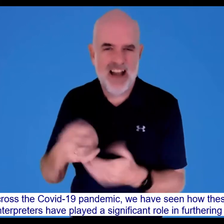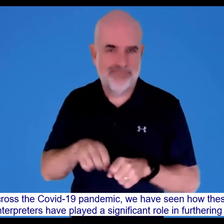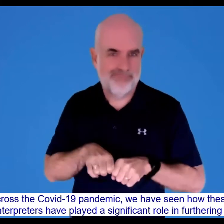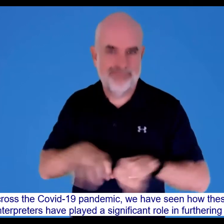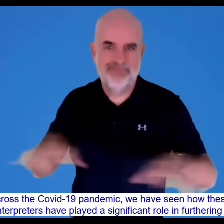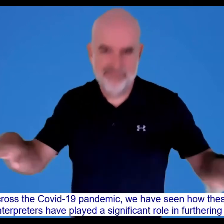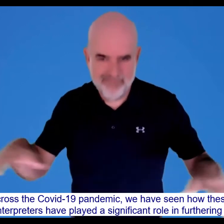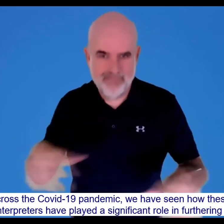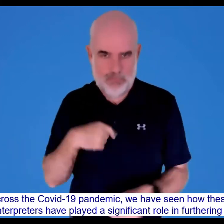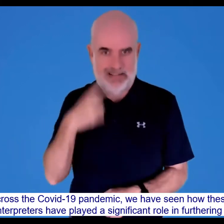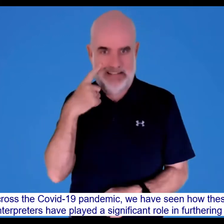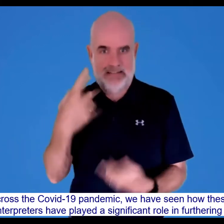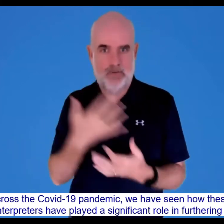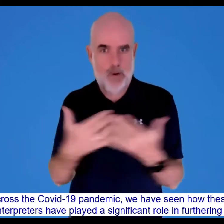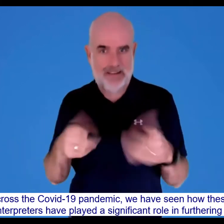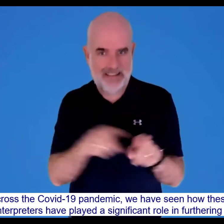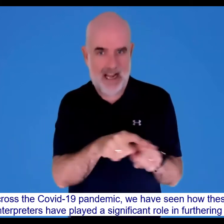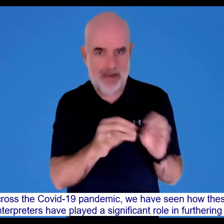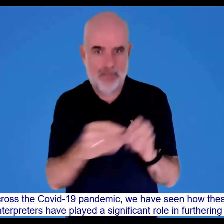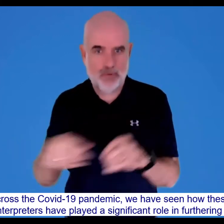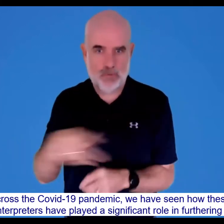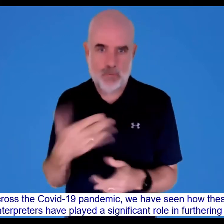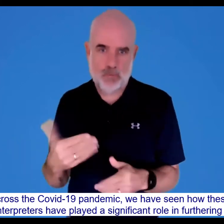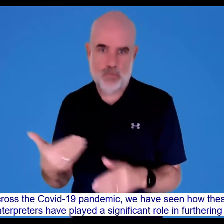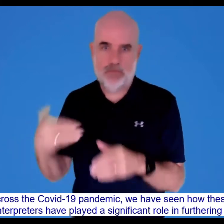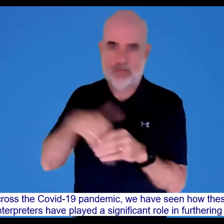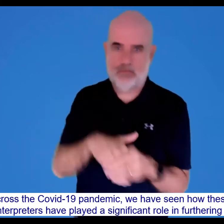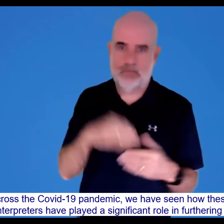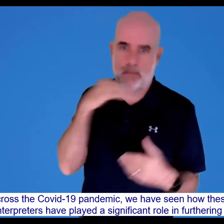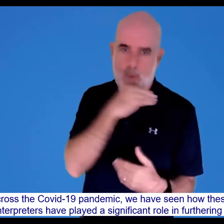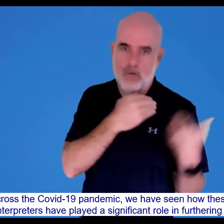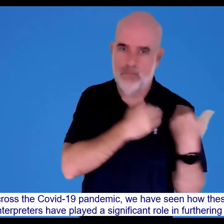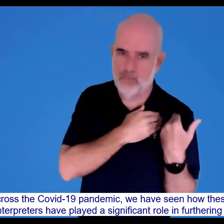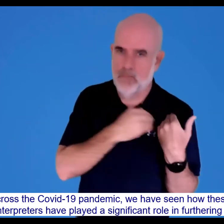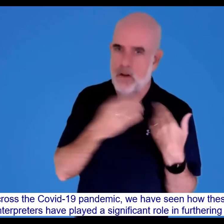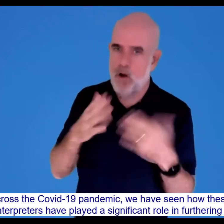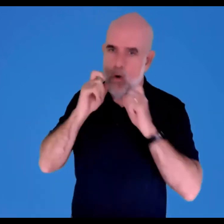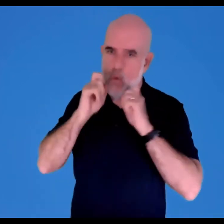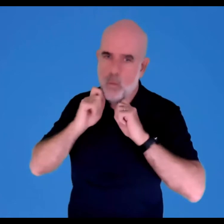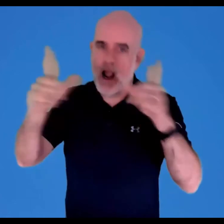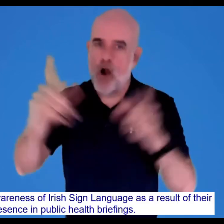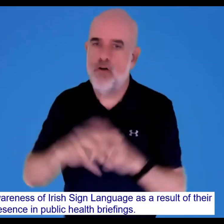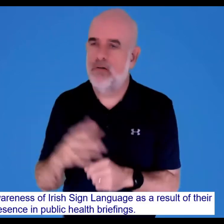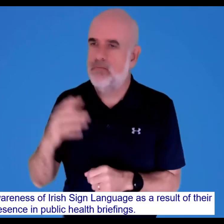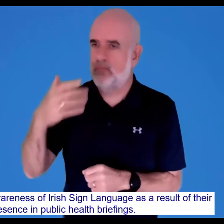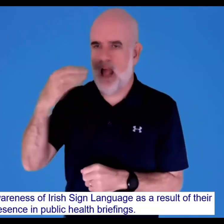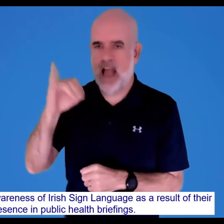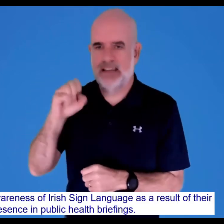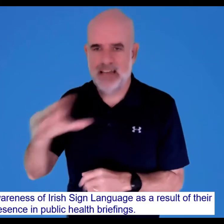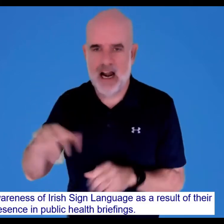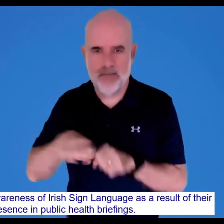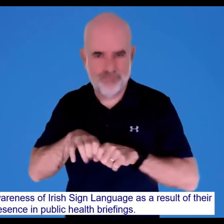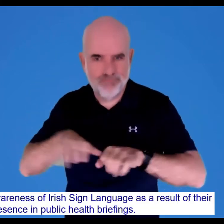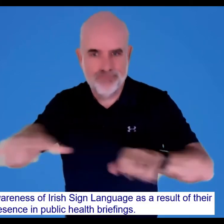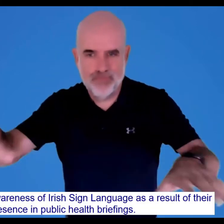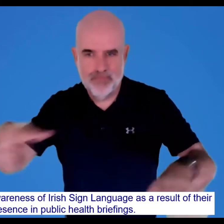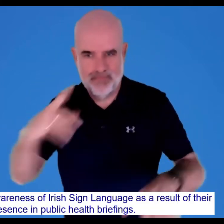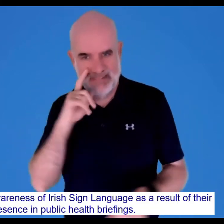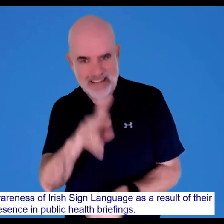And across the COVID-19 pandemic we have seen how these same interpreters have played a significant role in furthering awareness of